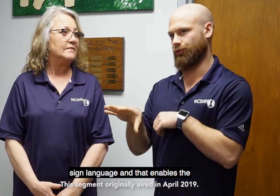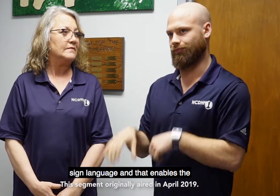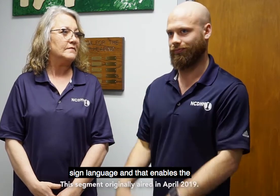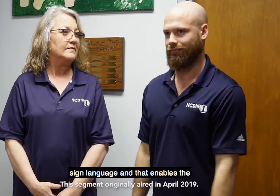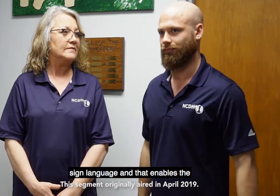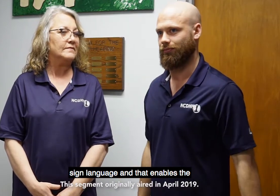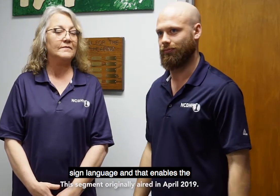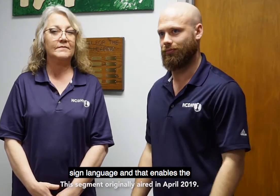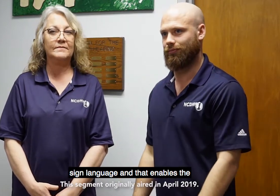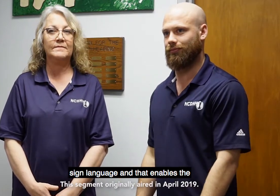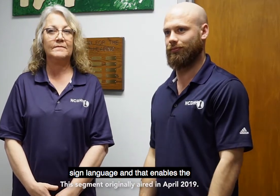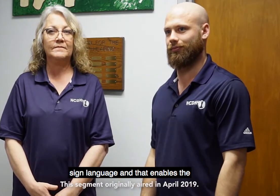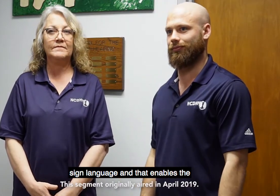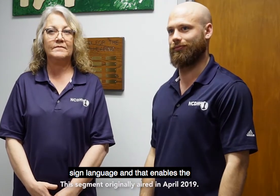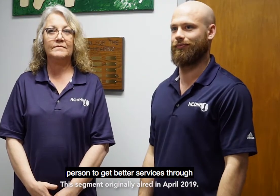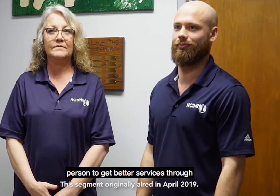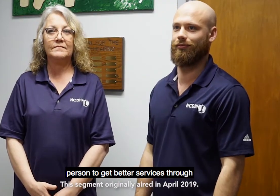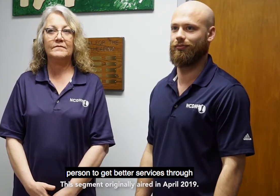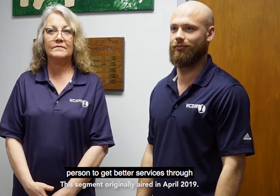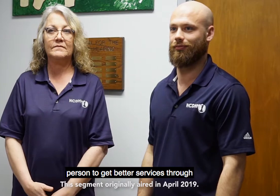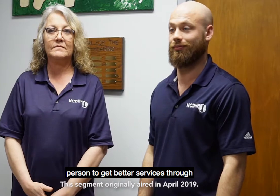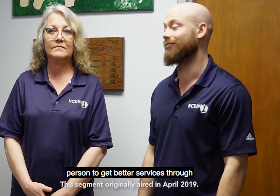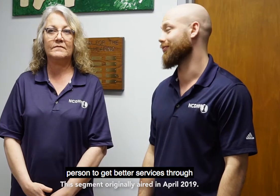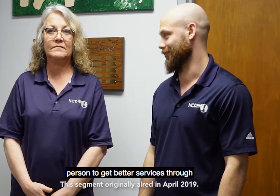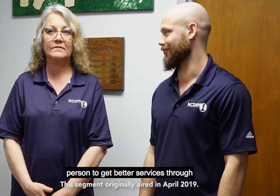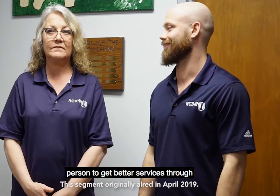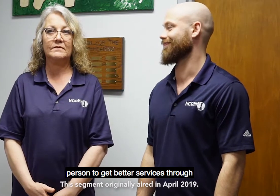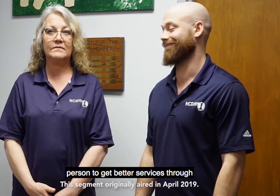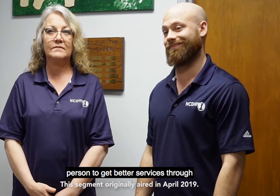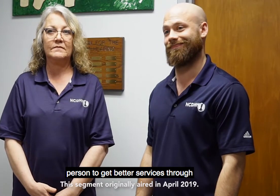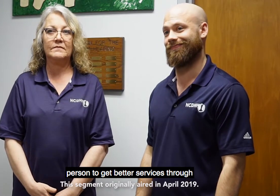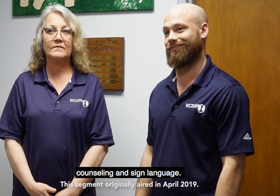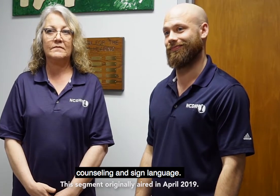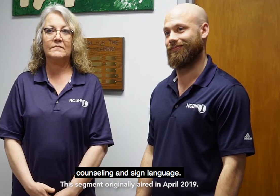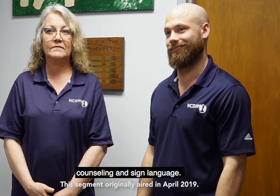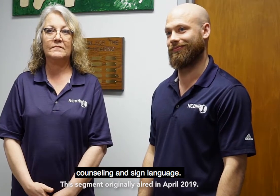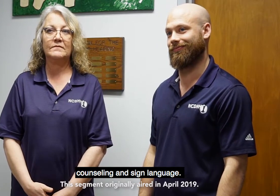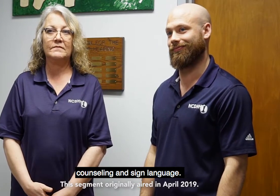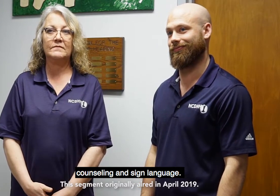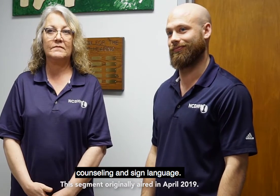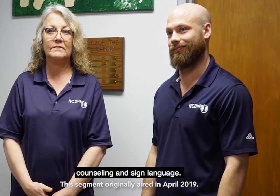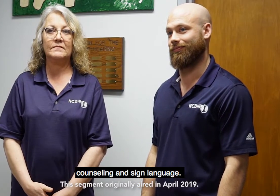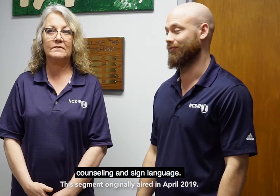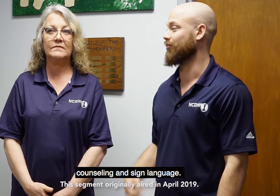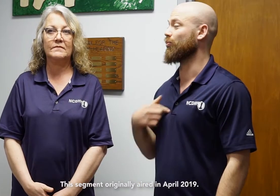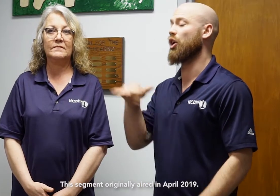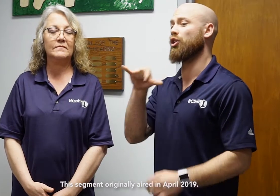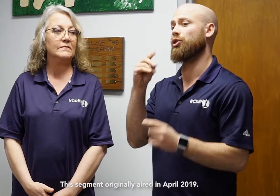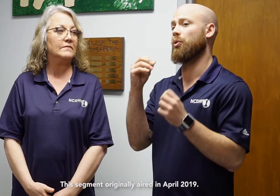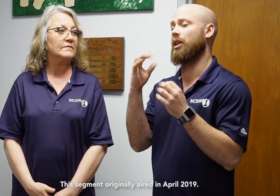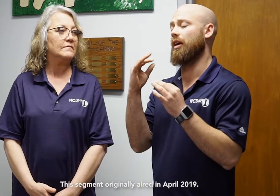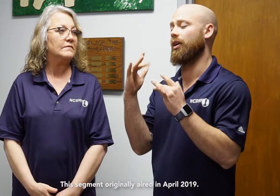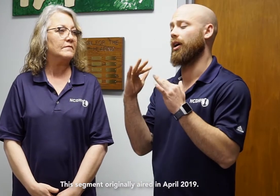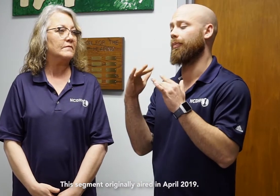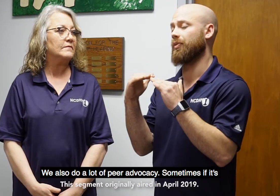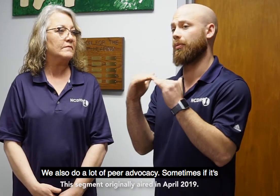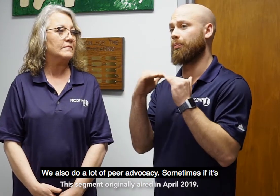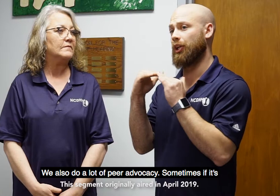enables the person to get better services through counseling and sign language. We also do a lot